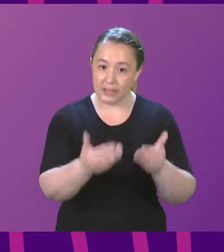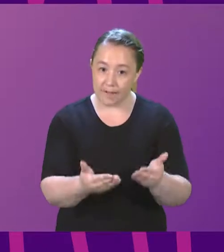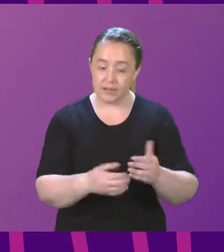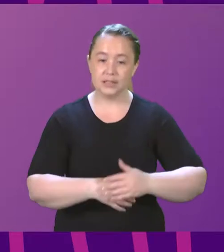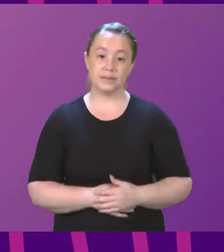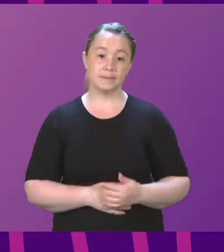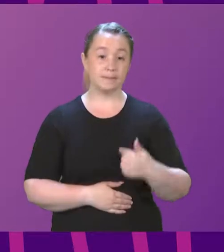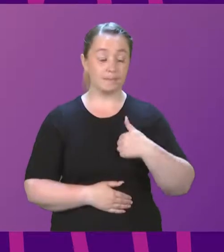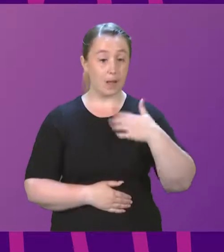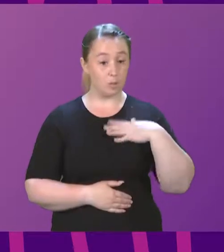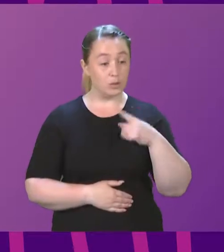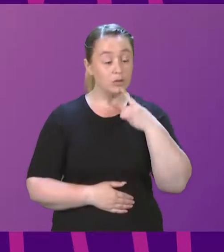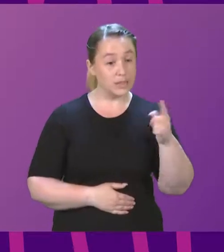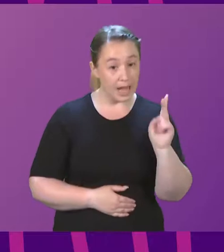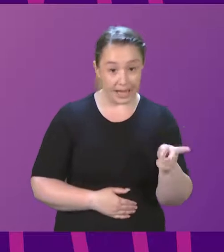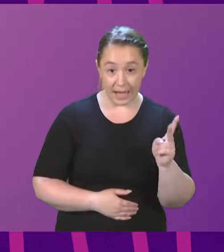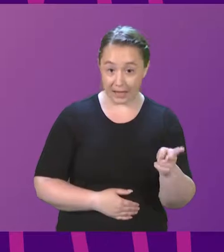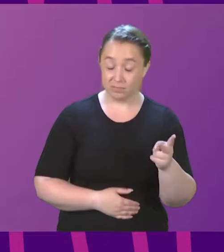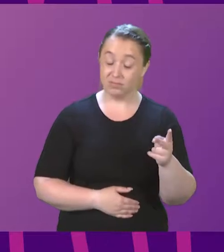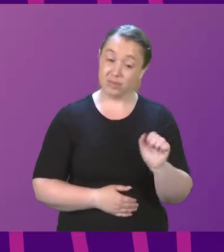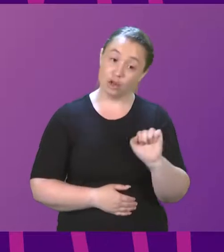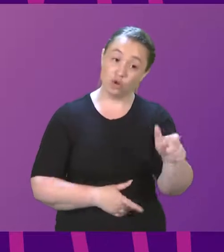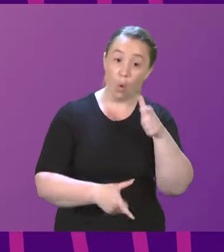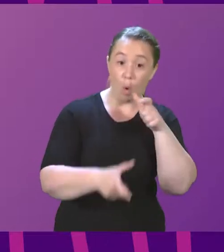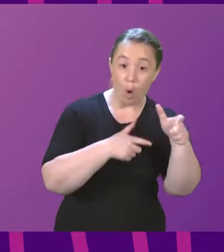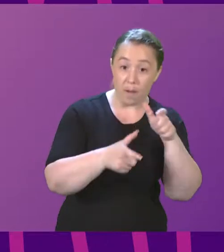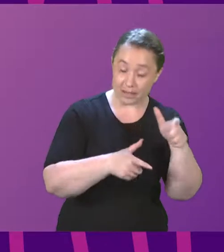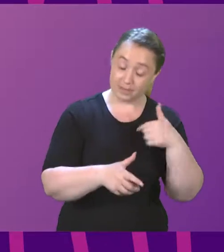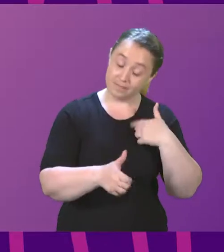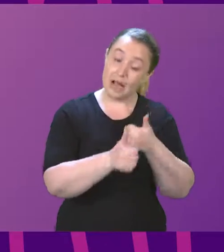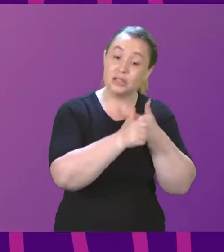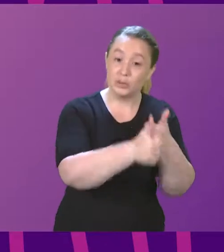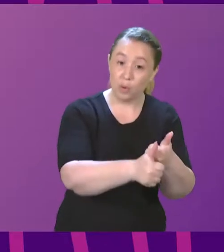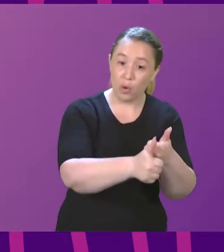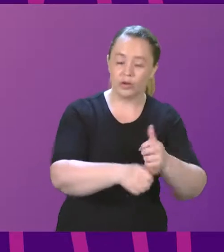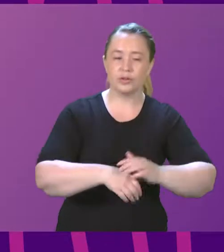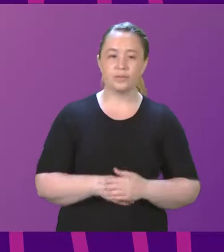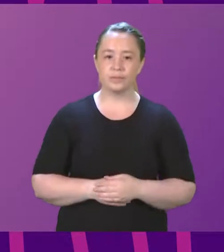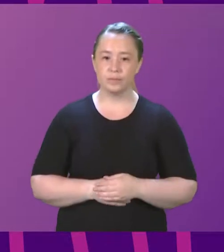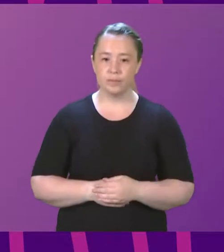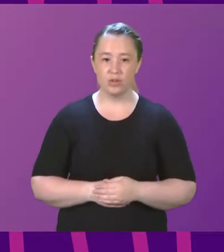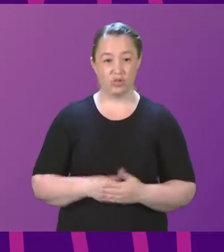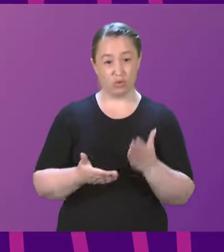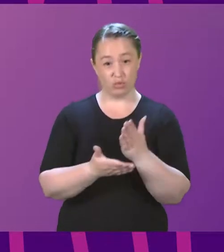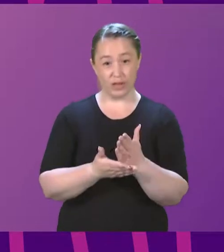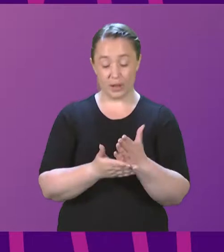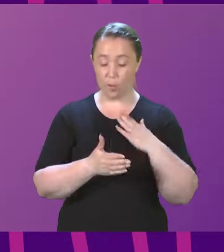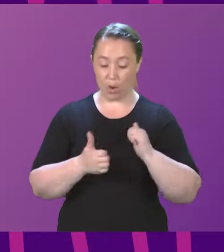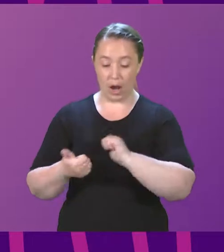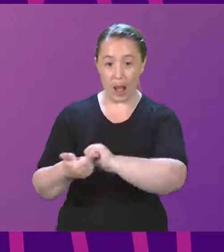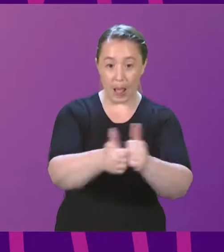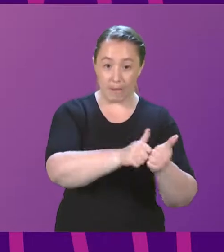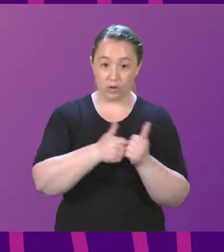reiterate that we support the comments made by our colleagues today. But keeping with that collaborative theme, a woman's